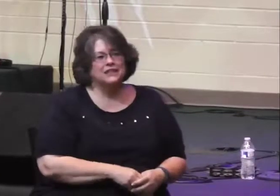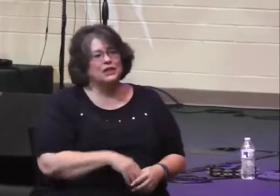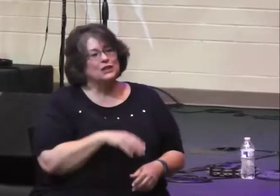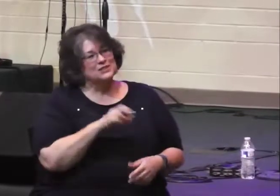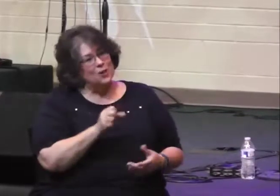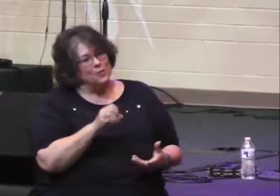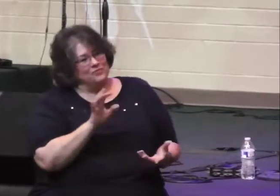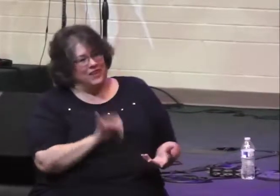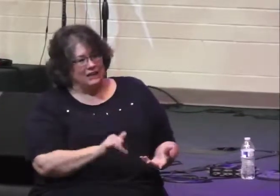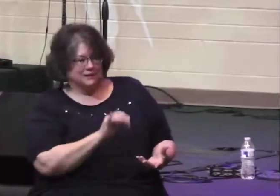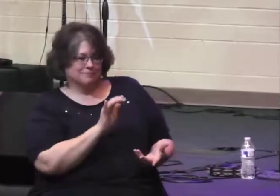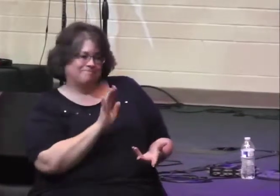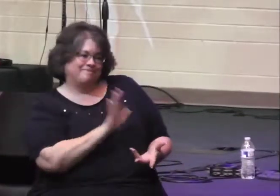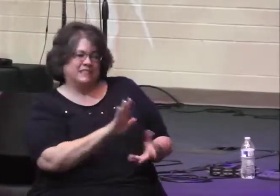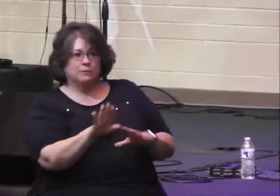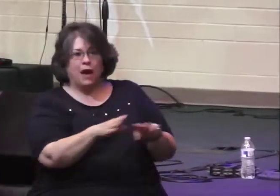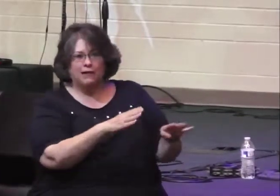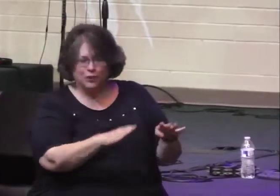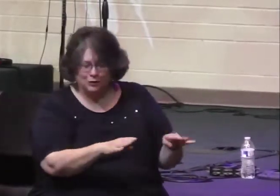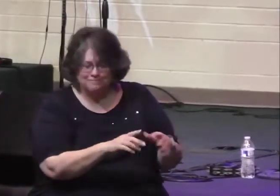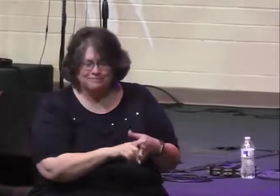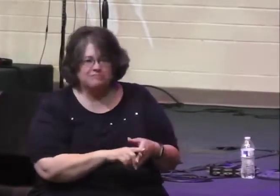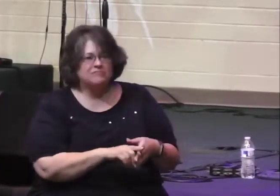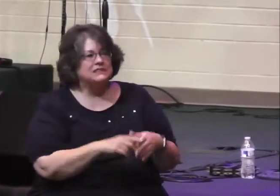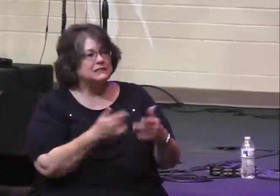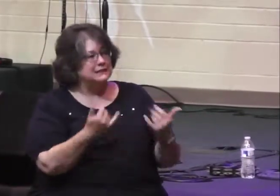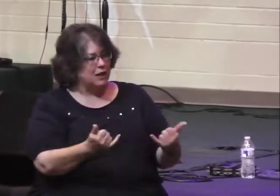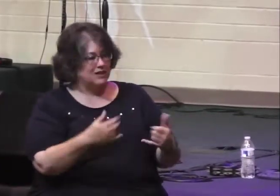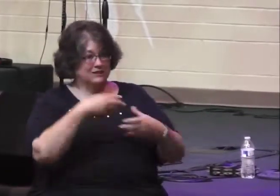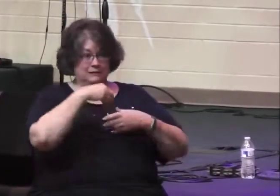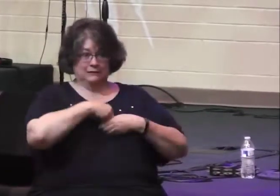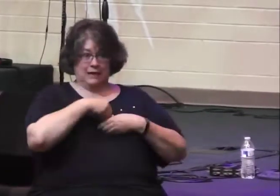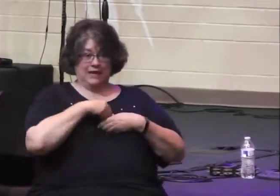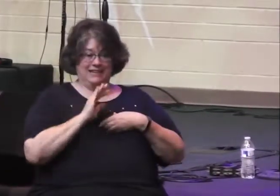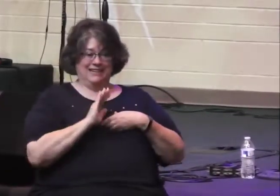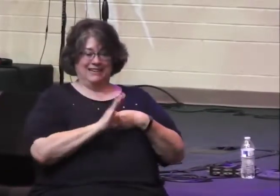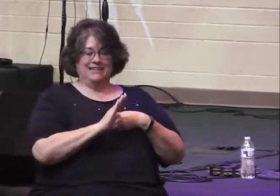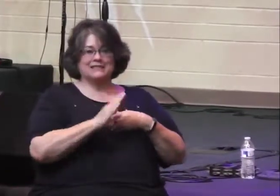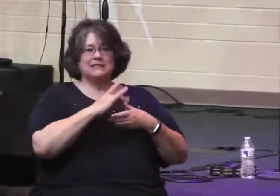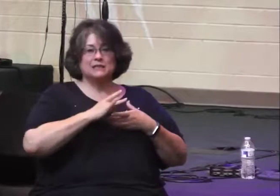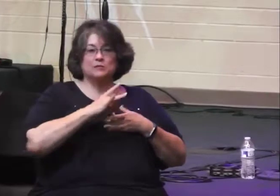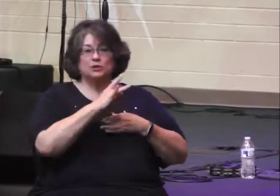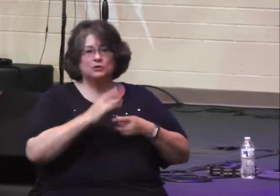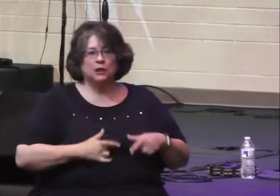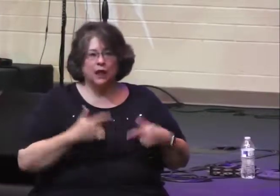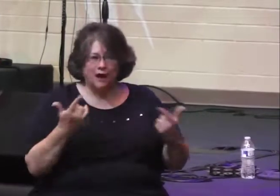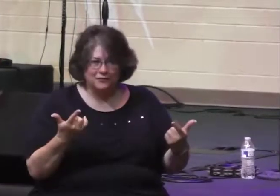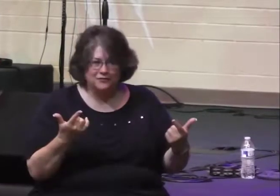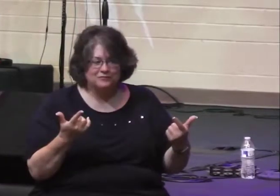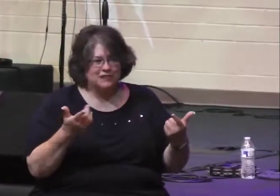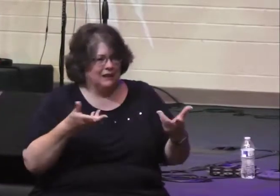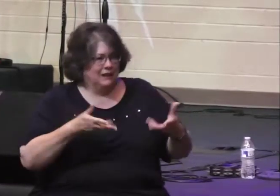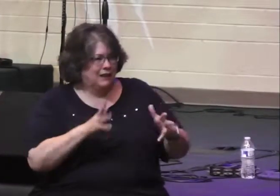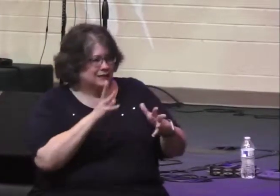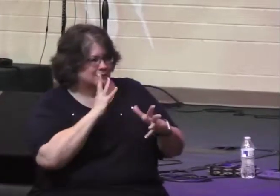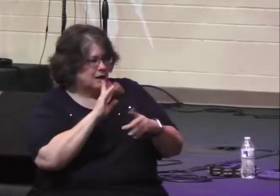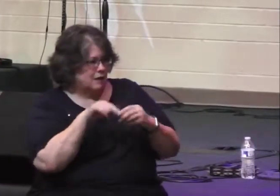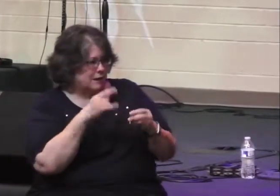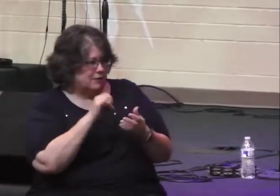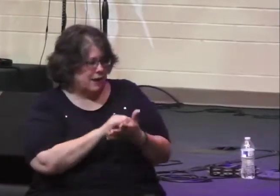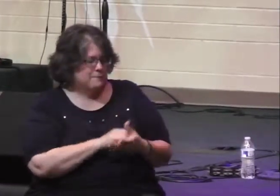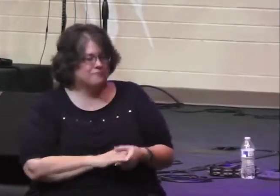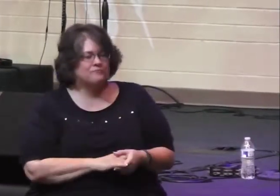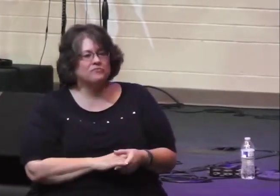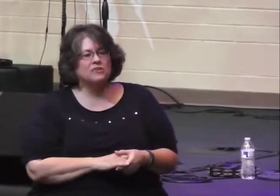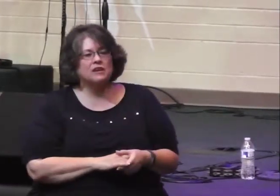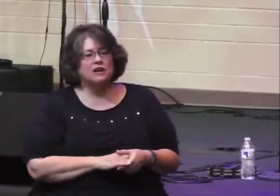outward political actions of this king. What about his personal side? What about his spiritual life? Well, the writer of Chronicles